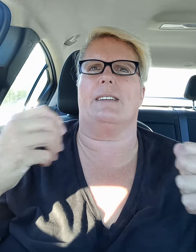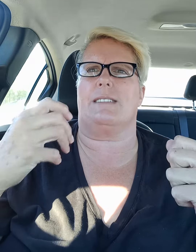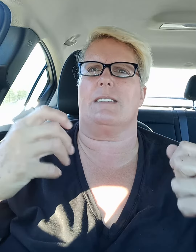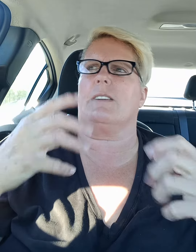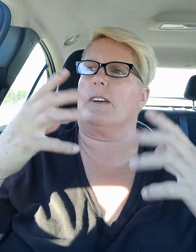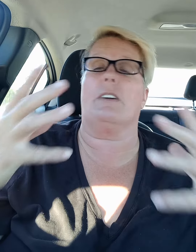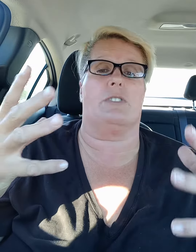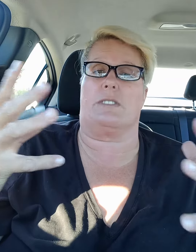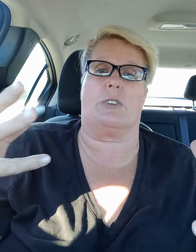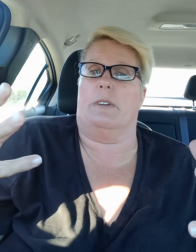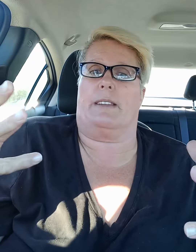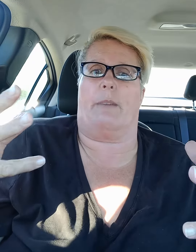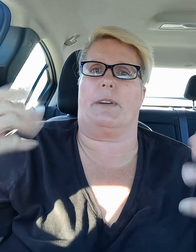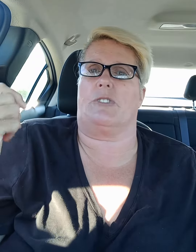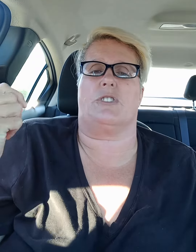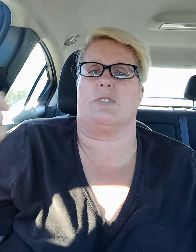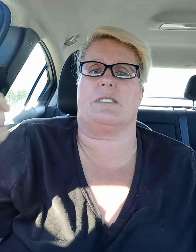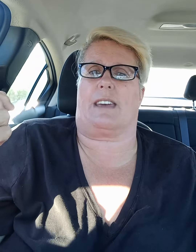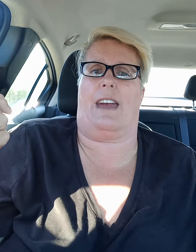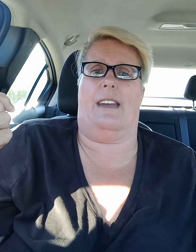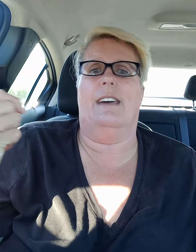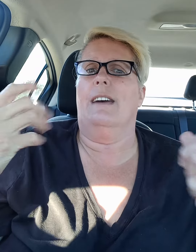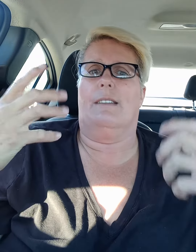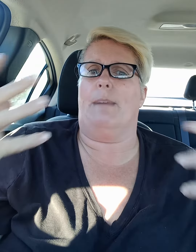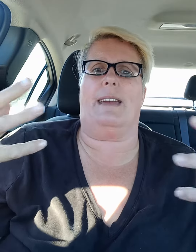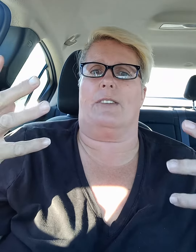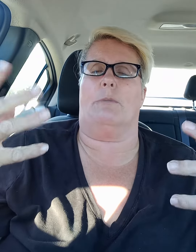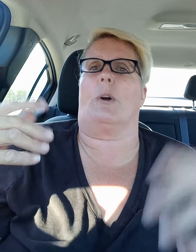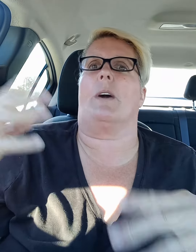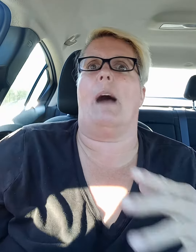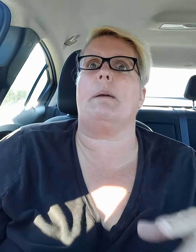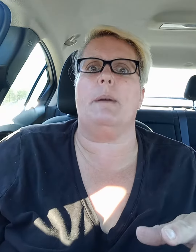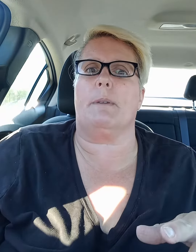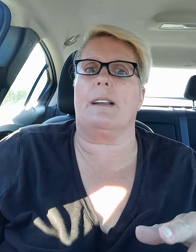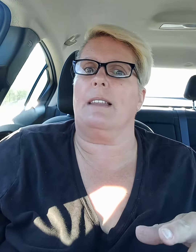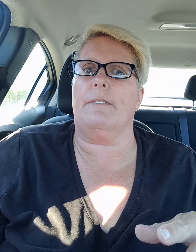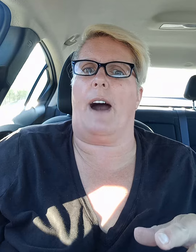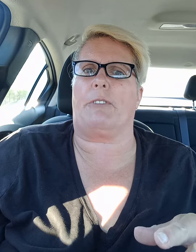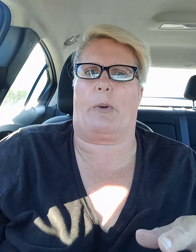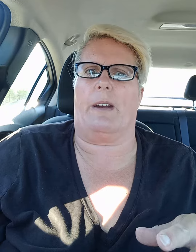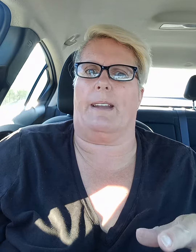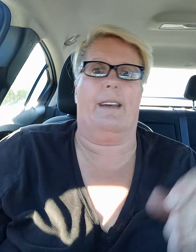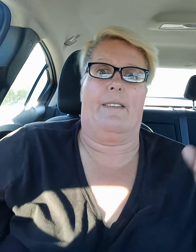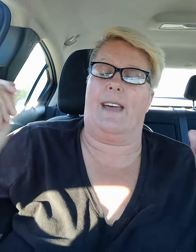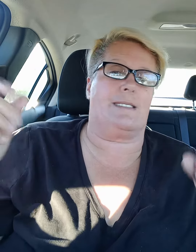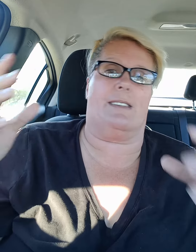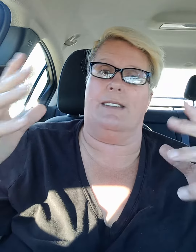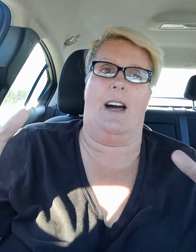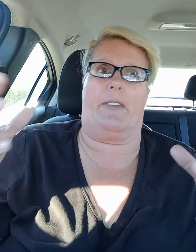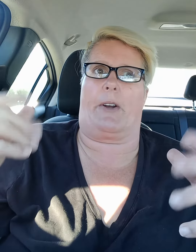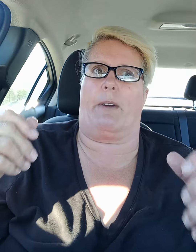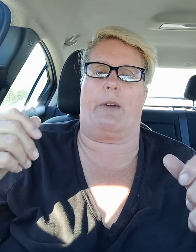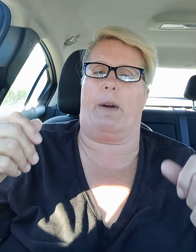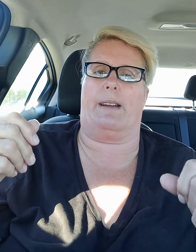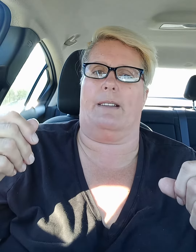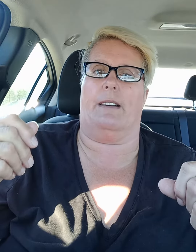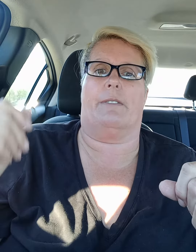consider doing that because you just can't make it no more or how many people are going to live off grid that's another great way to live